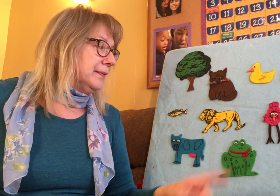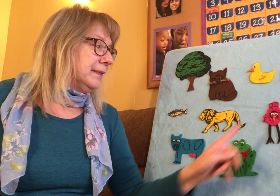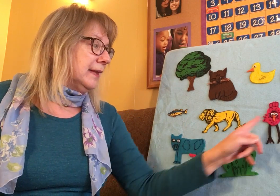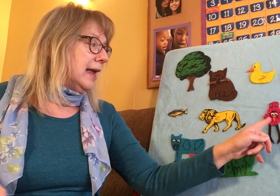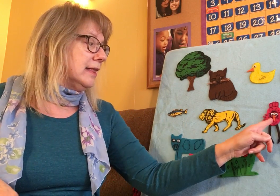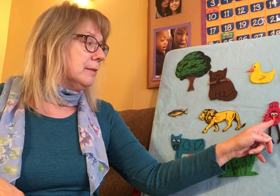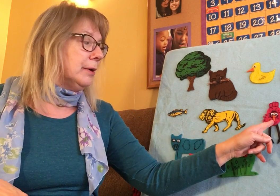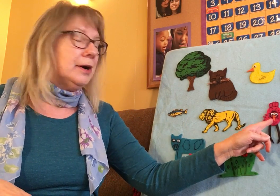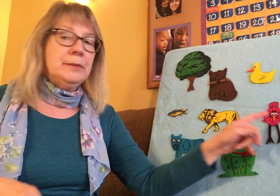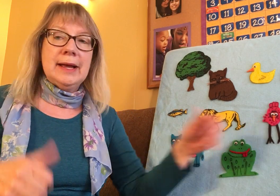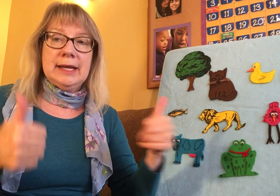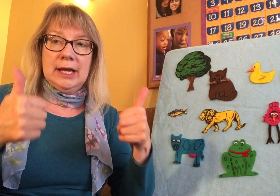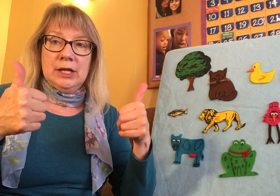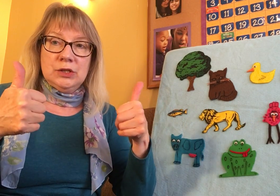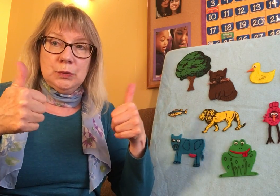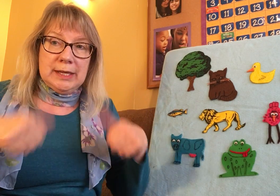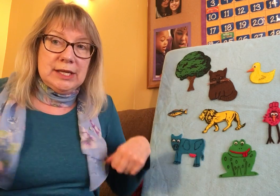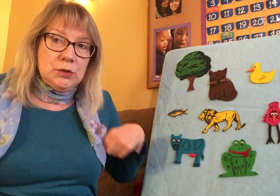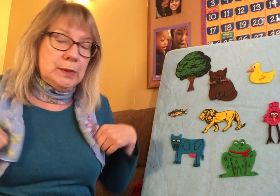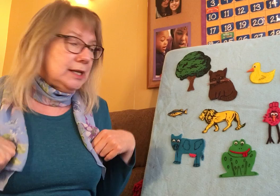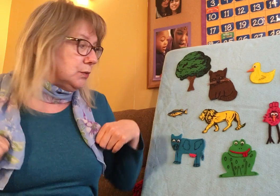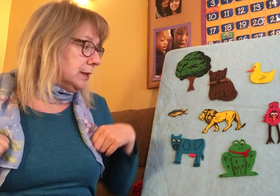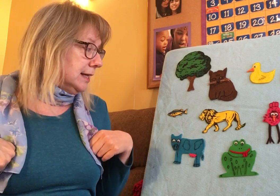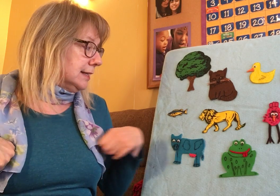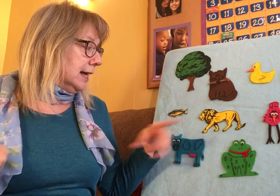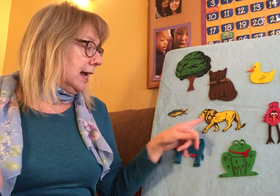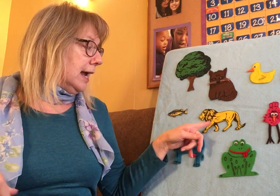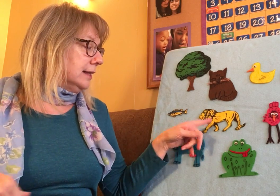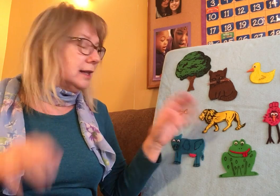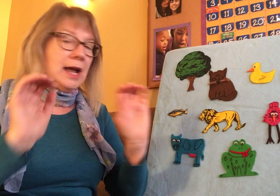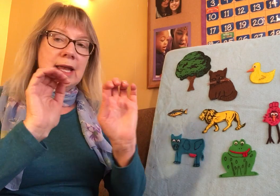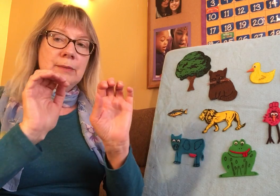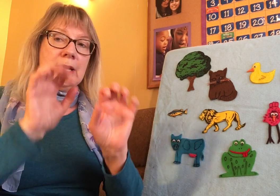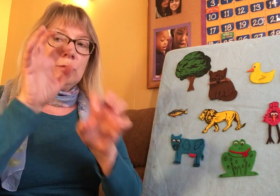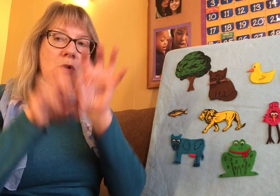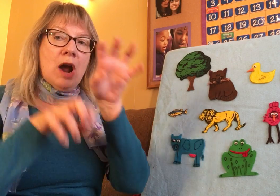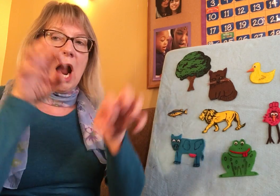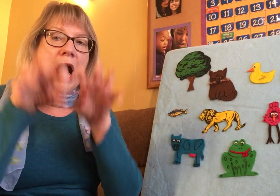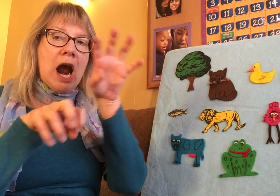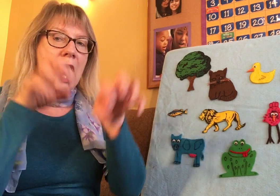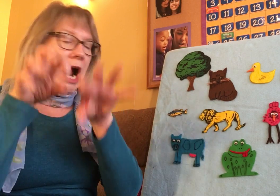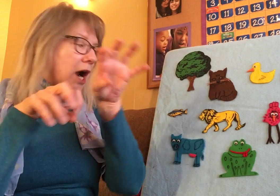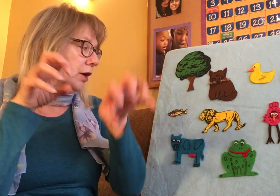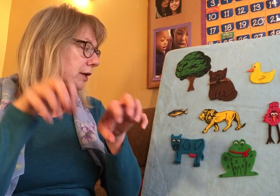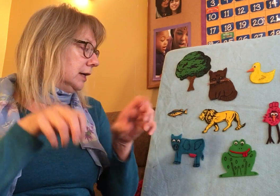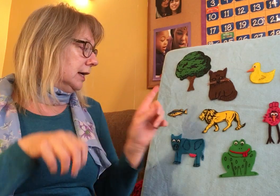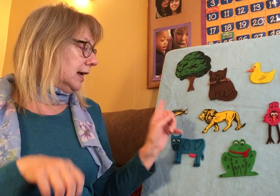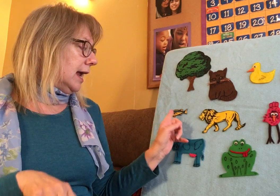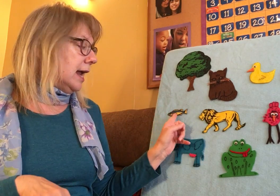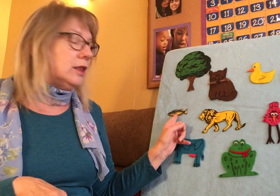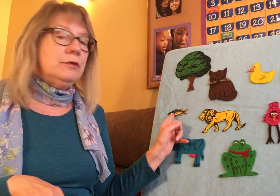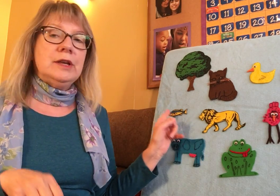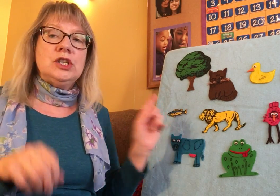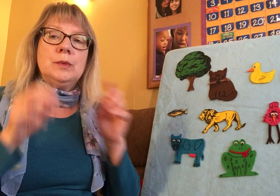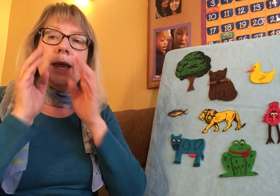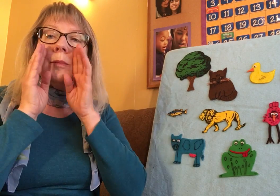And the bird went tweet, tweet, tweet. And the lion went roar. And the fish went